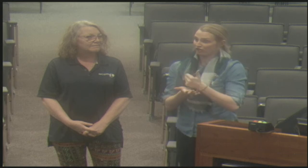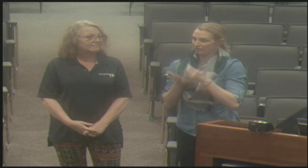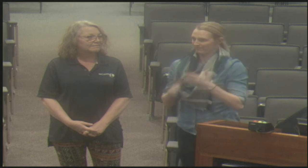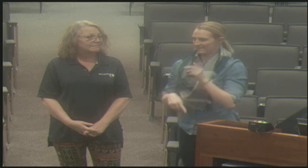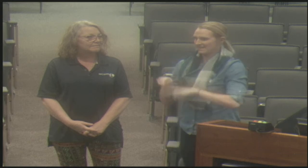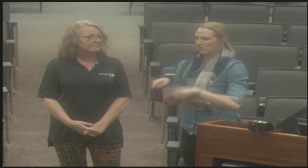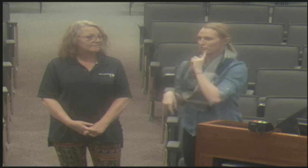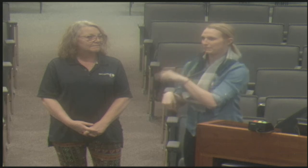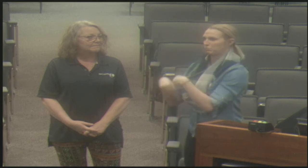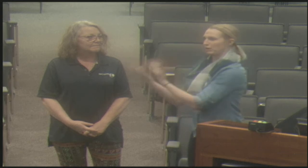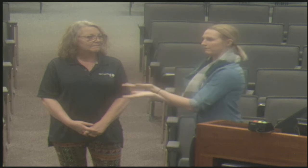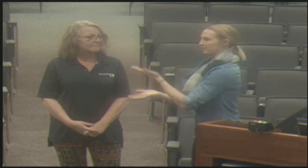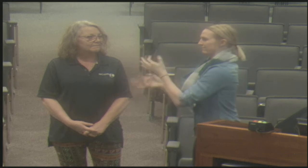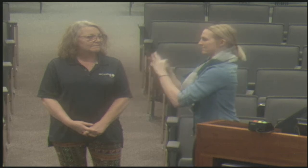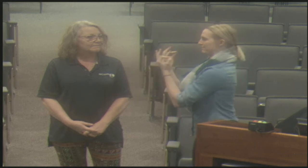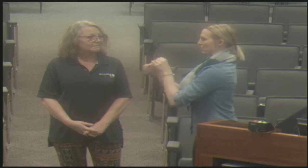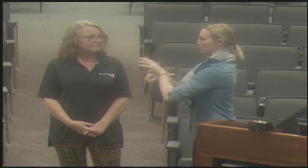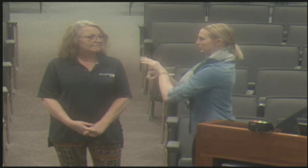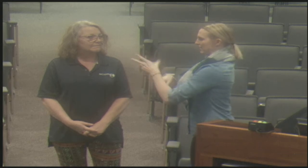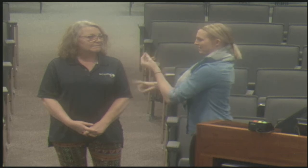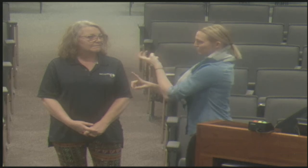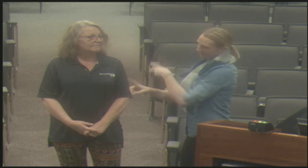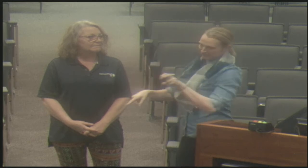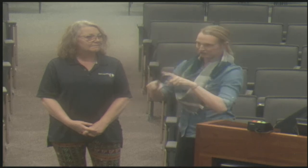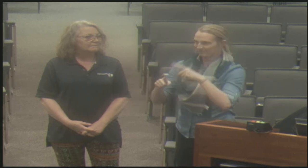two completely different, um,